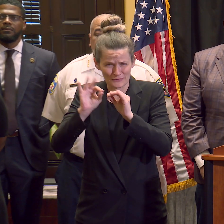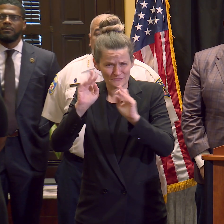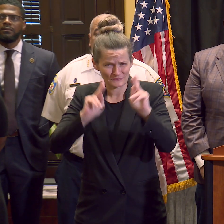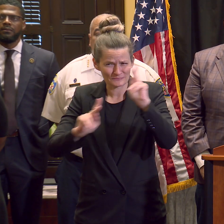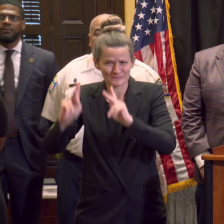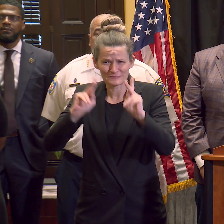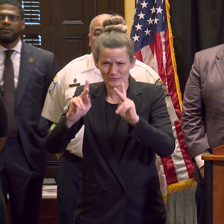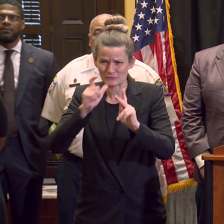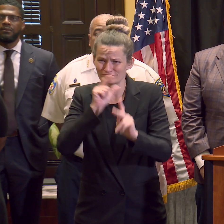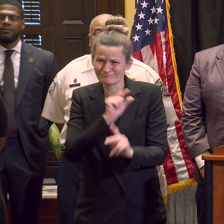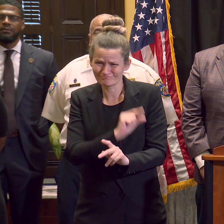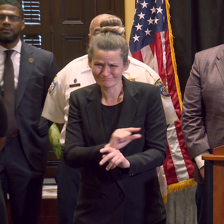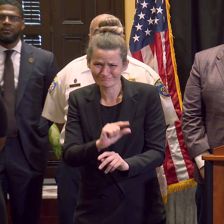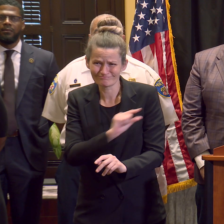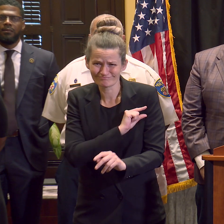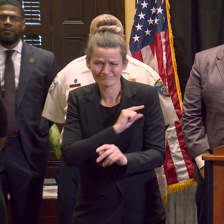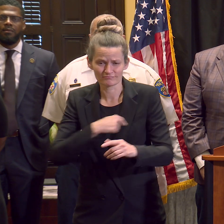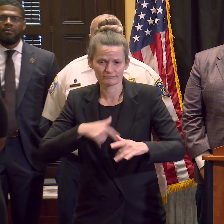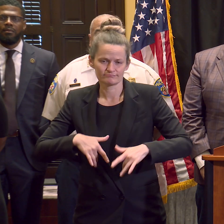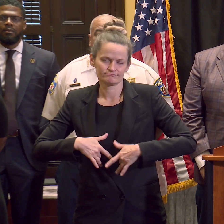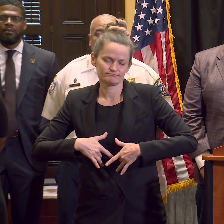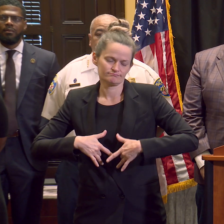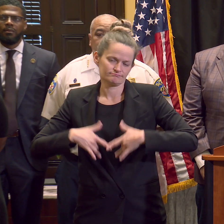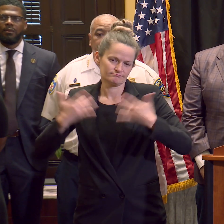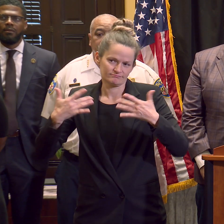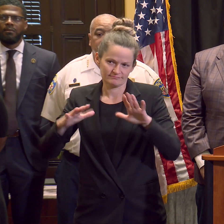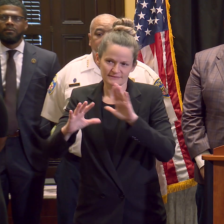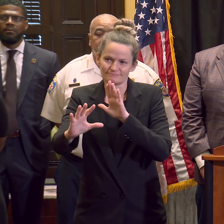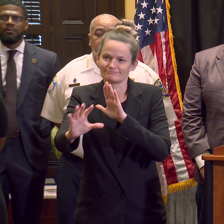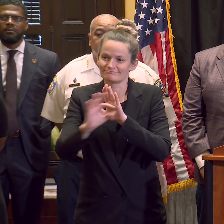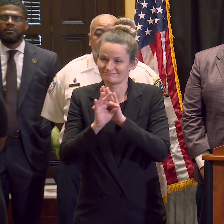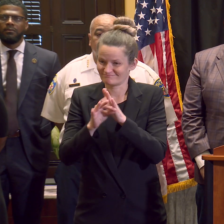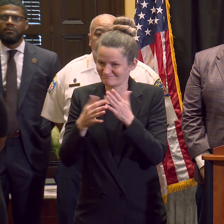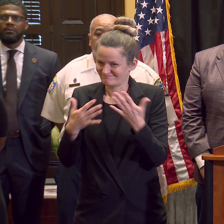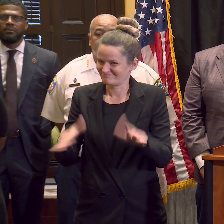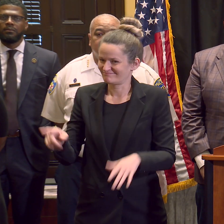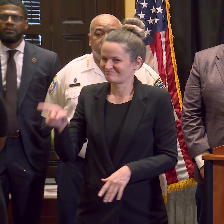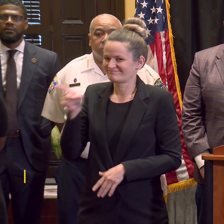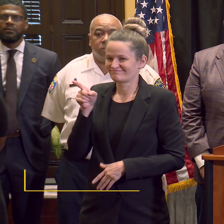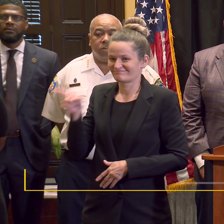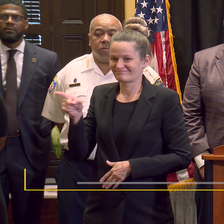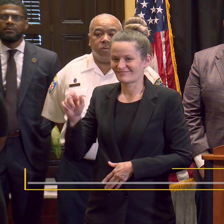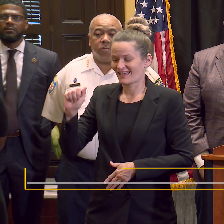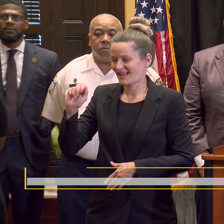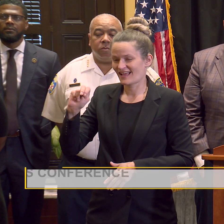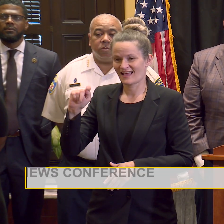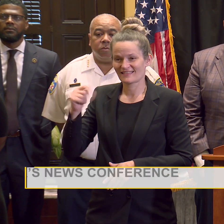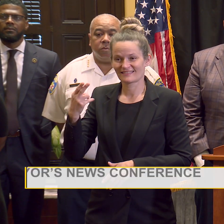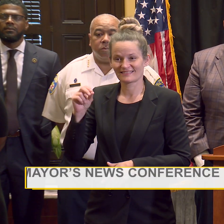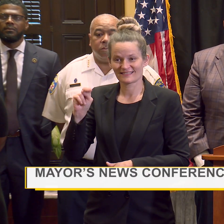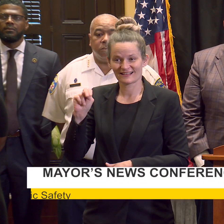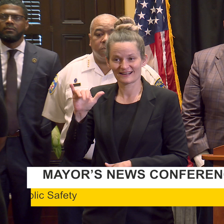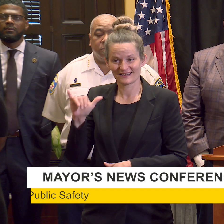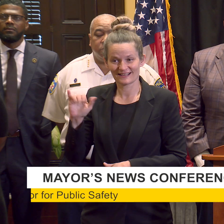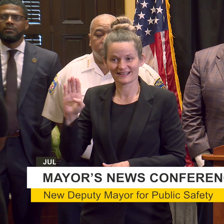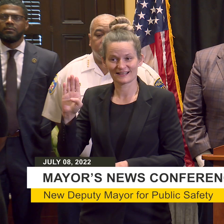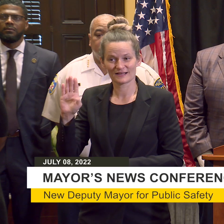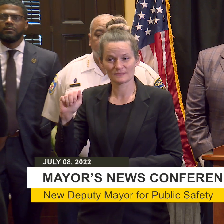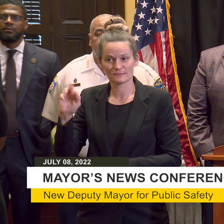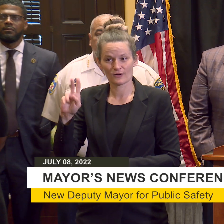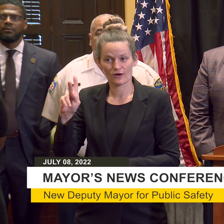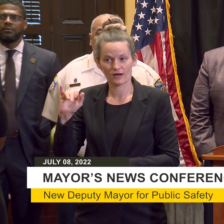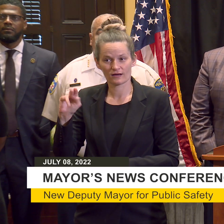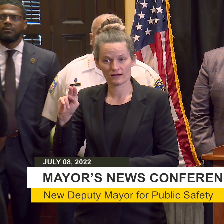announce that we have found that person. I have selected Mr. Anthony Barksdale to serve as our new Deputy Mayor for Public Safety.